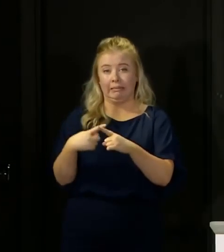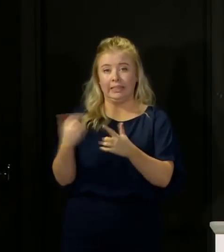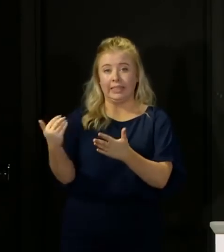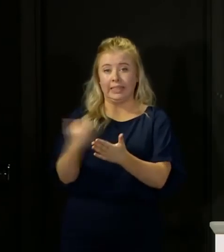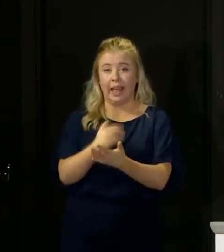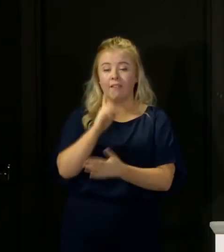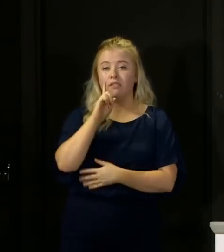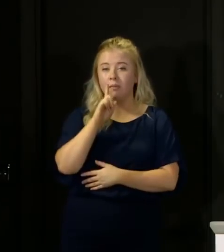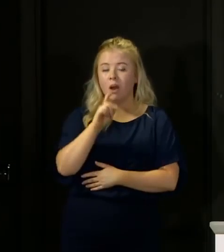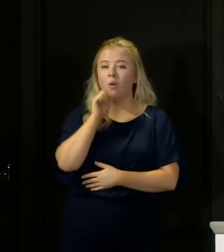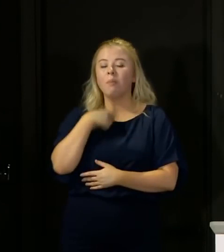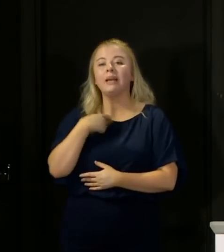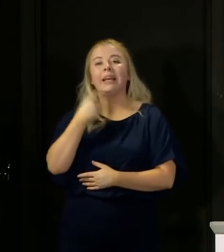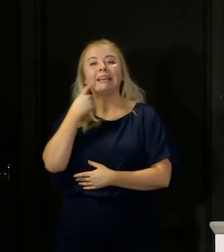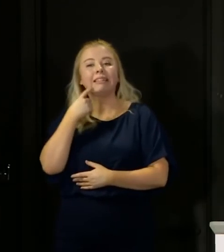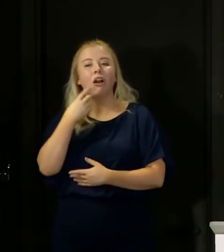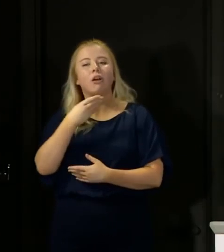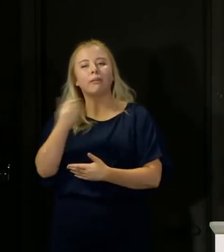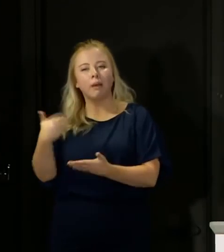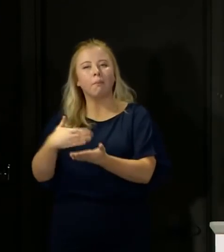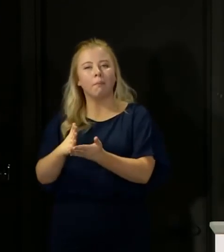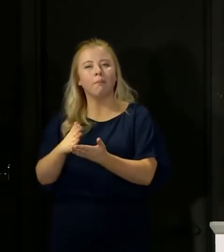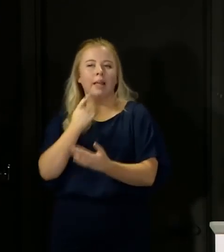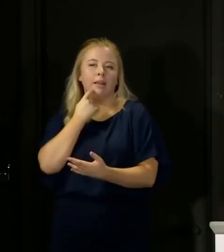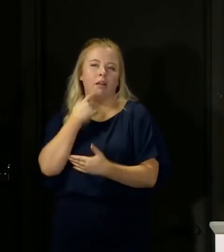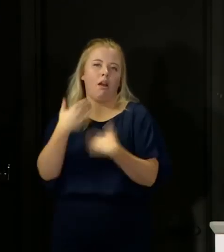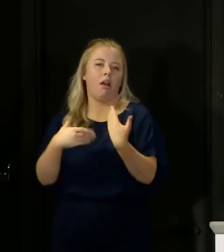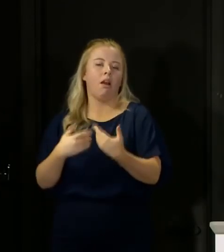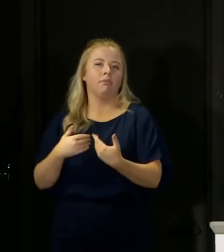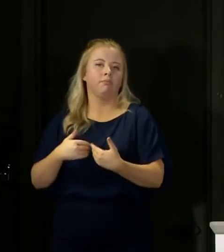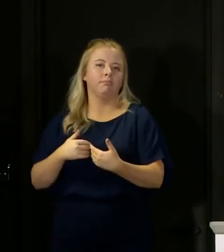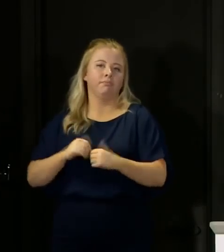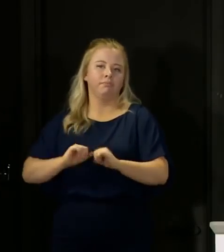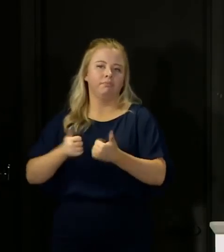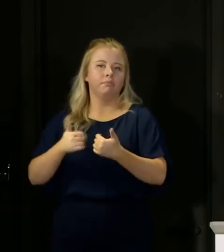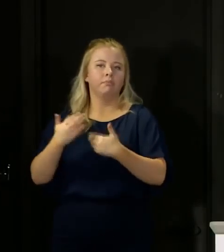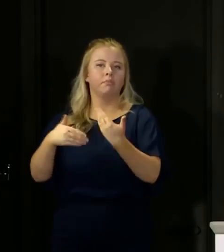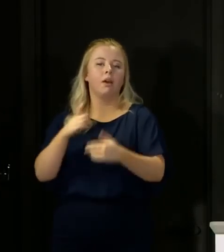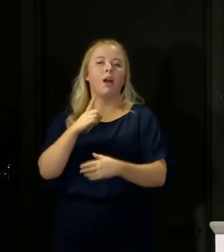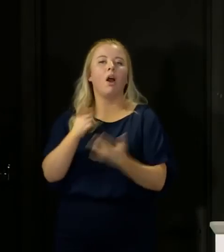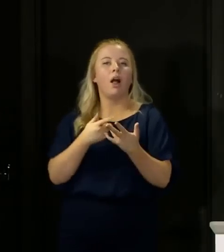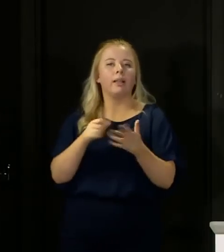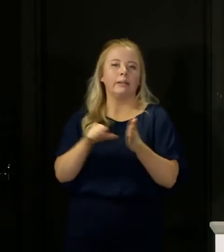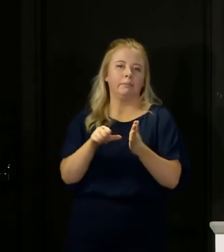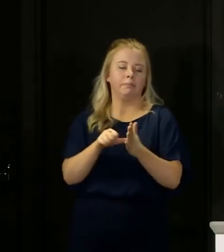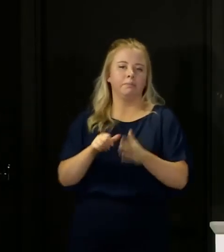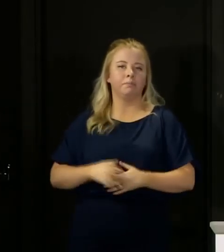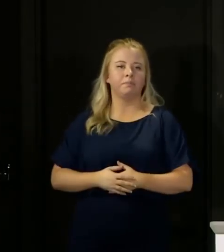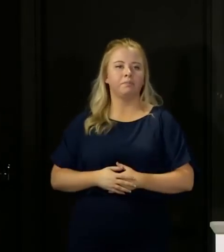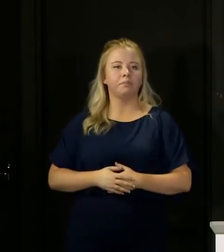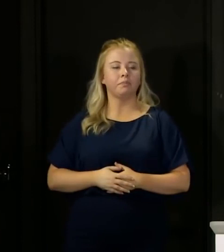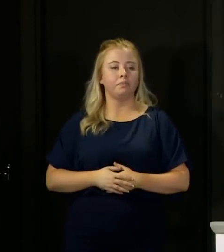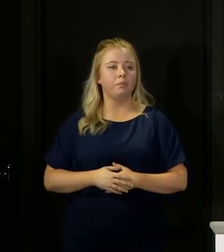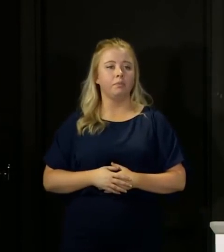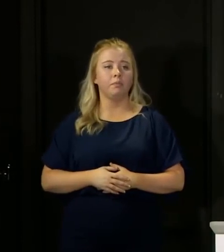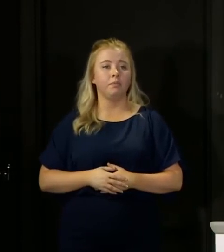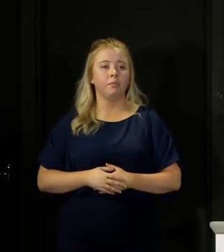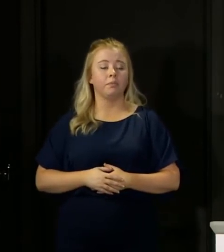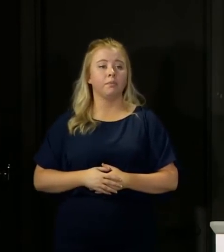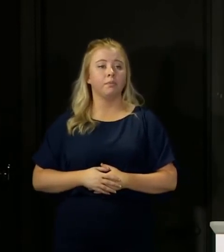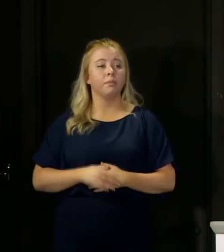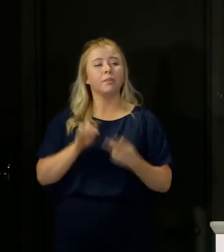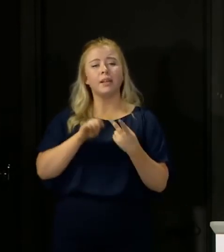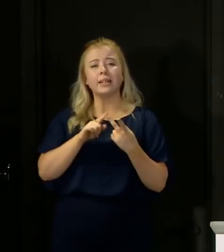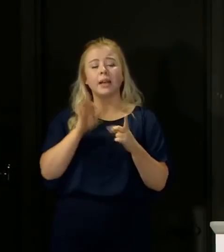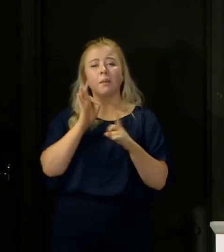easier in some sectors than it will be in others and that has to continue to be taken into account. So yes, that is,